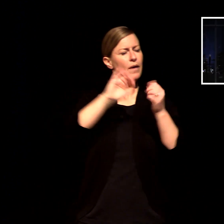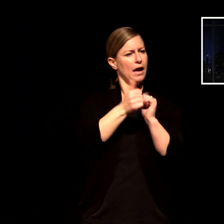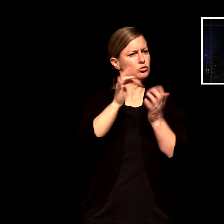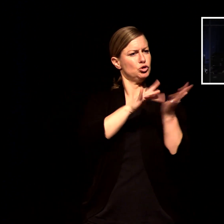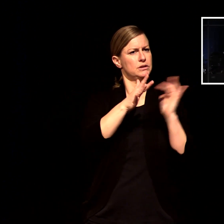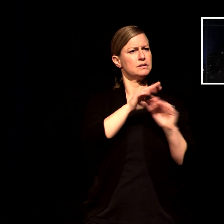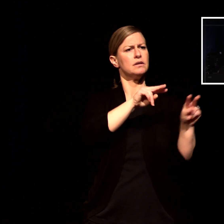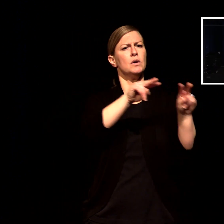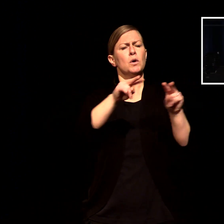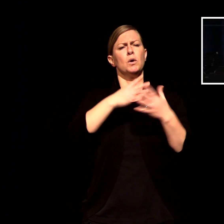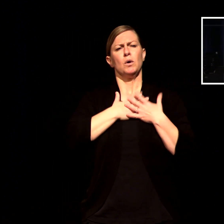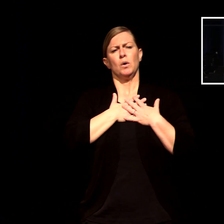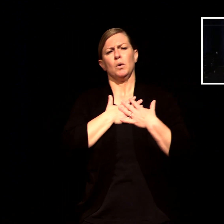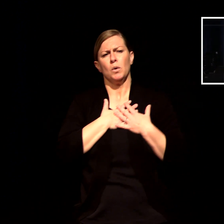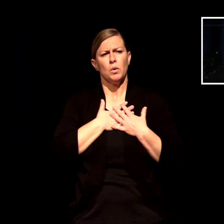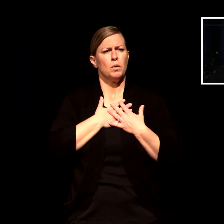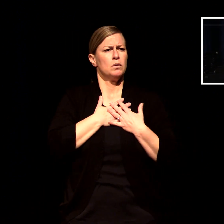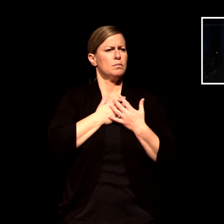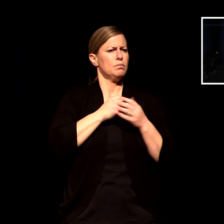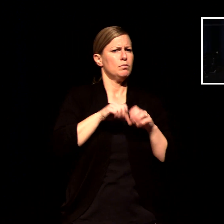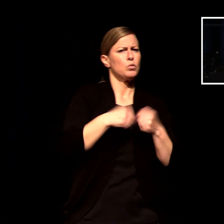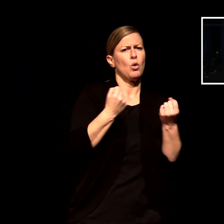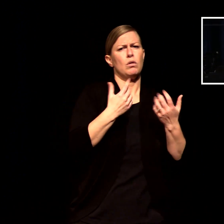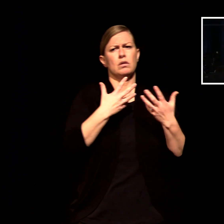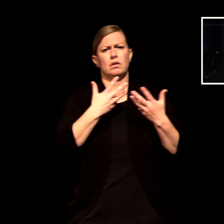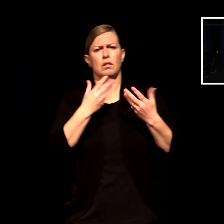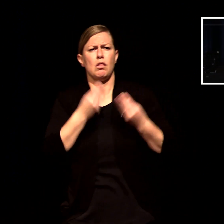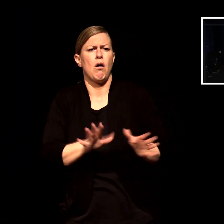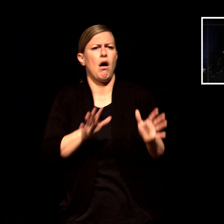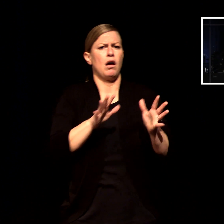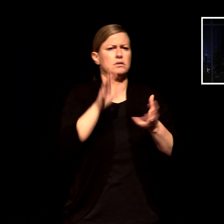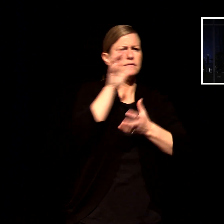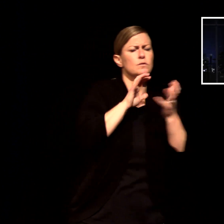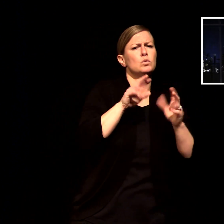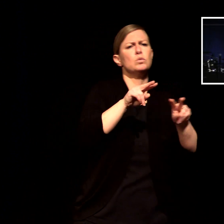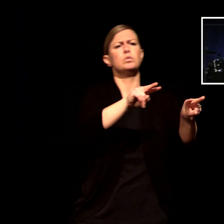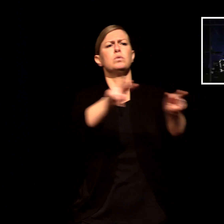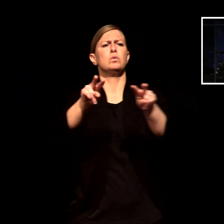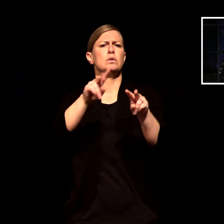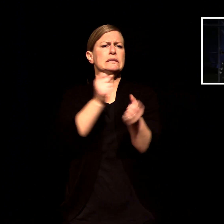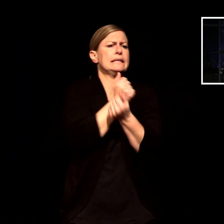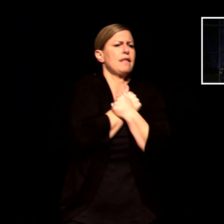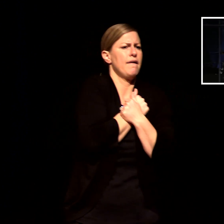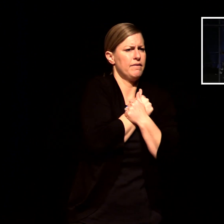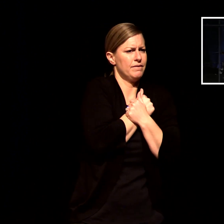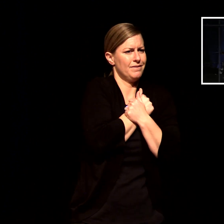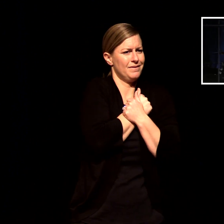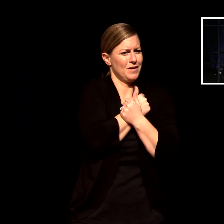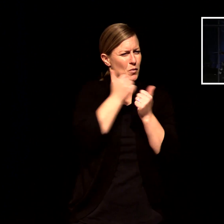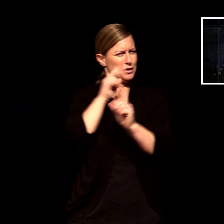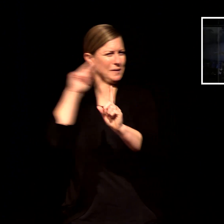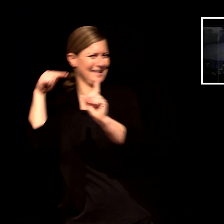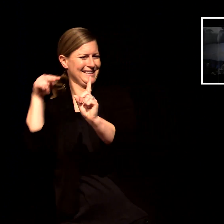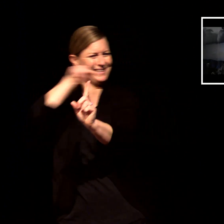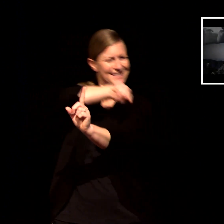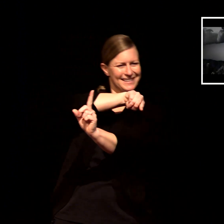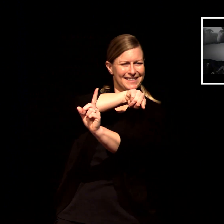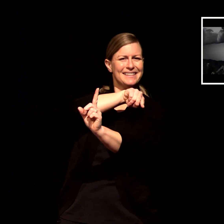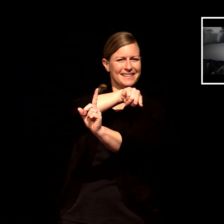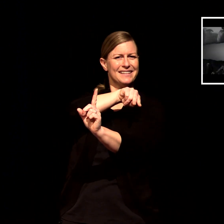there's a famous painting by vincent van gogh it's called self-portrait with bandaged ear and if you're familiar at all with the